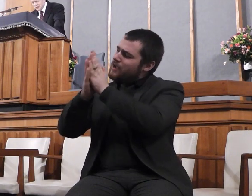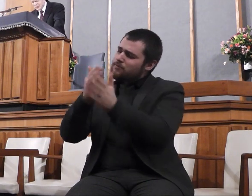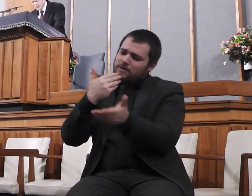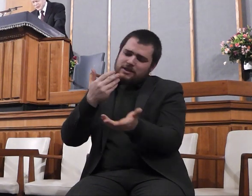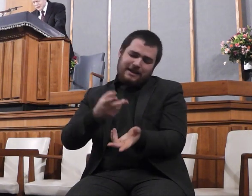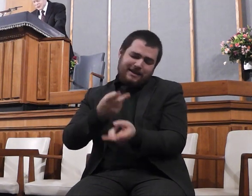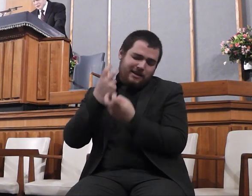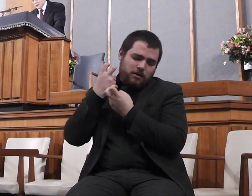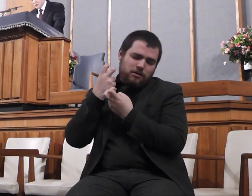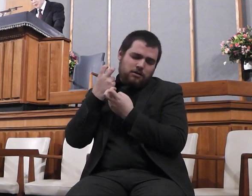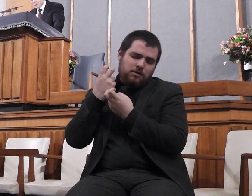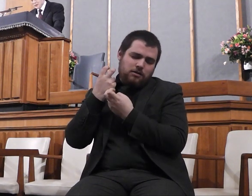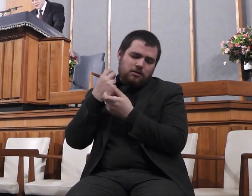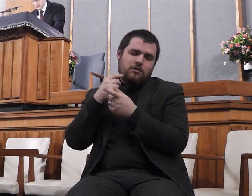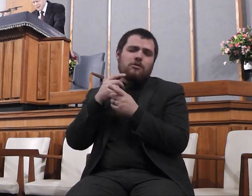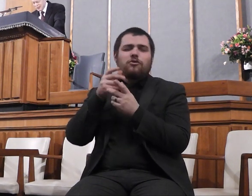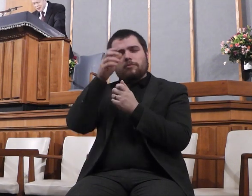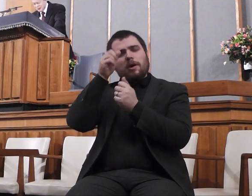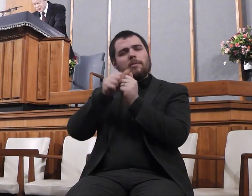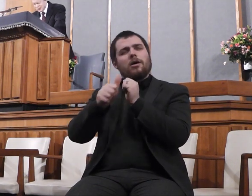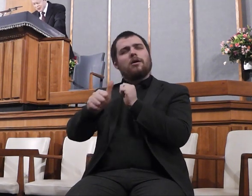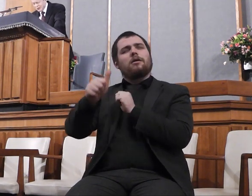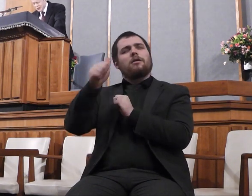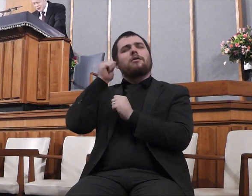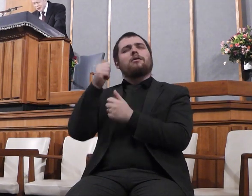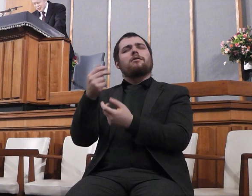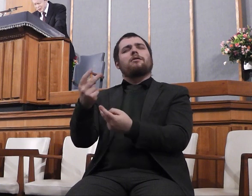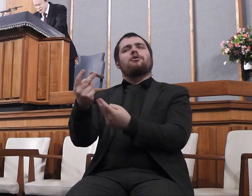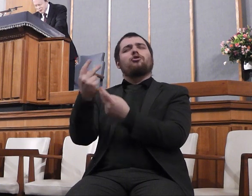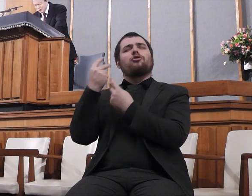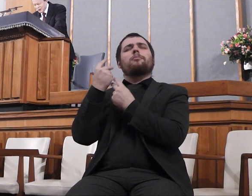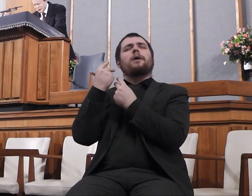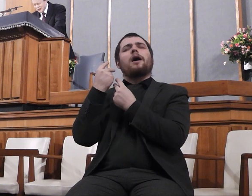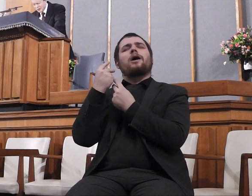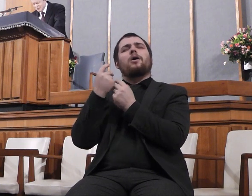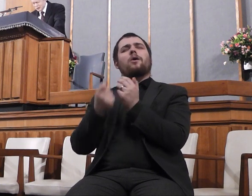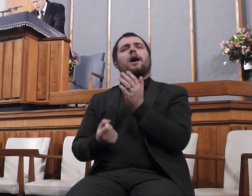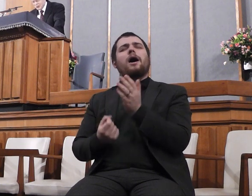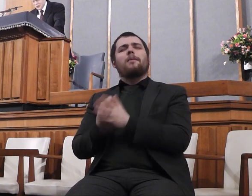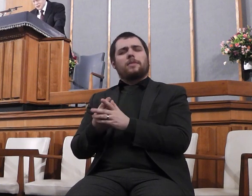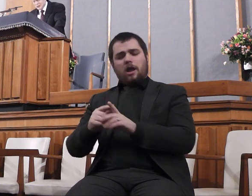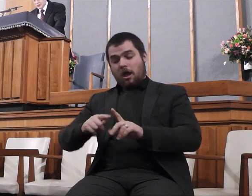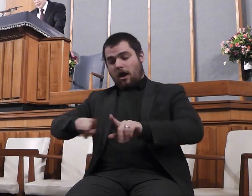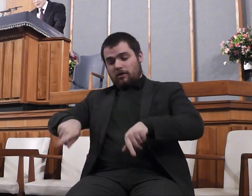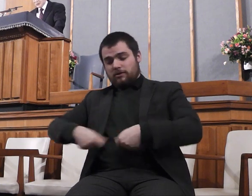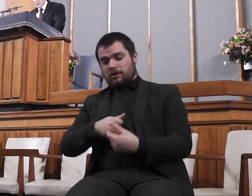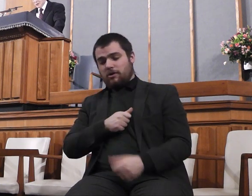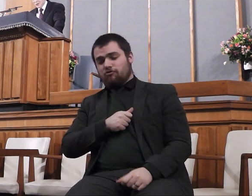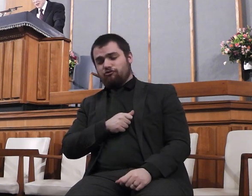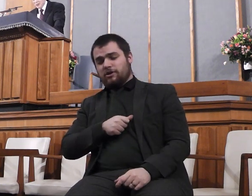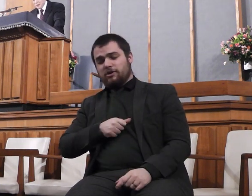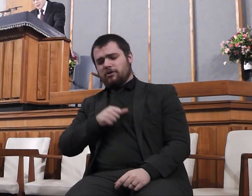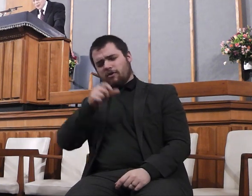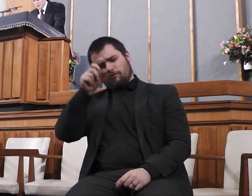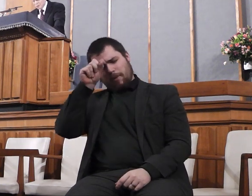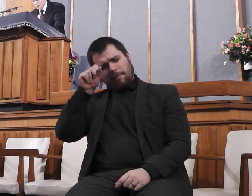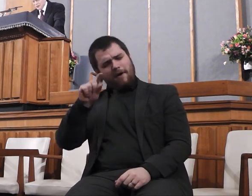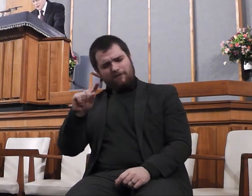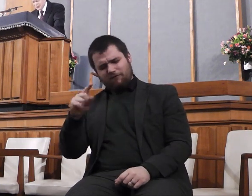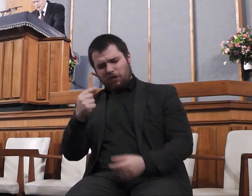that thou hast done for us. We thank thee for the day when we first came to know Christ as Saviour. We praise thee